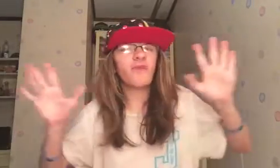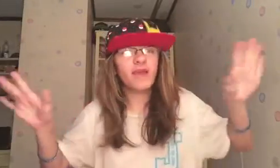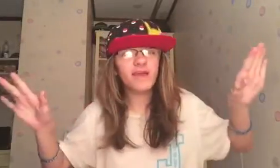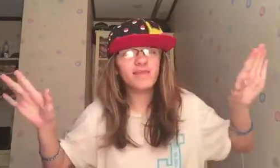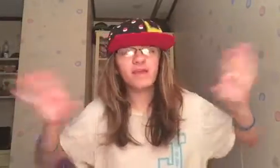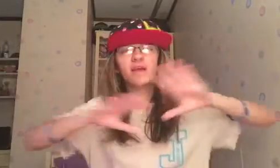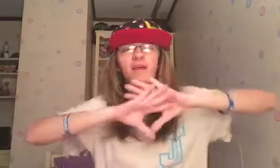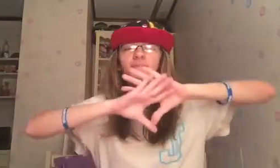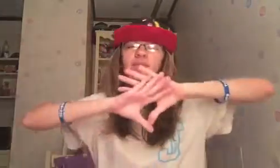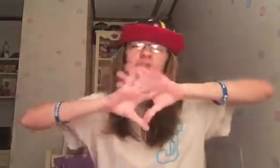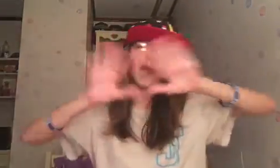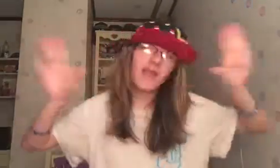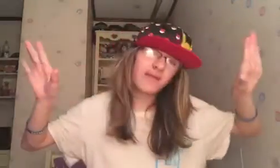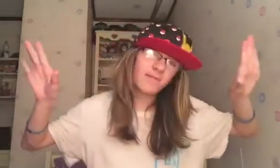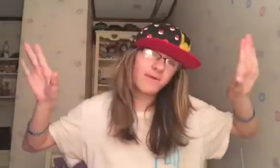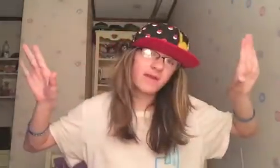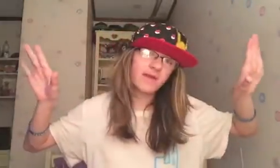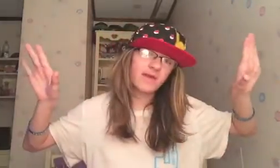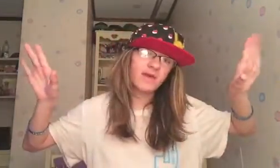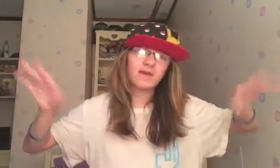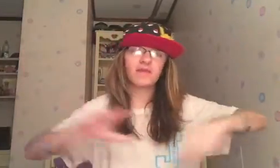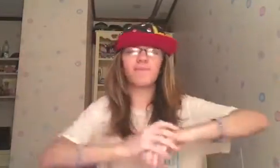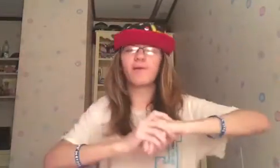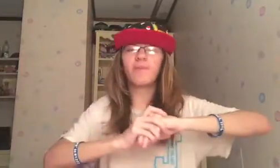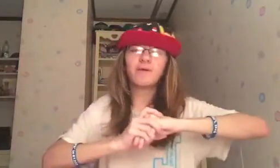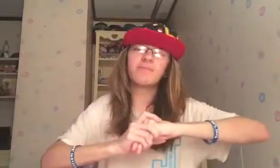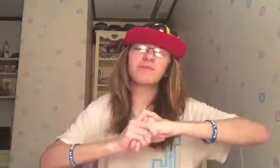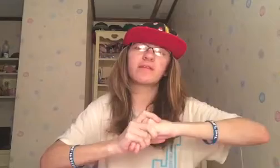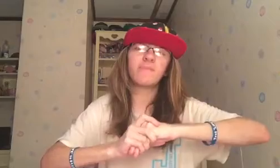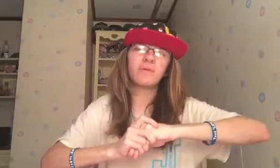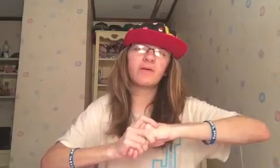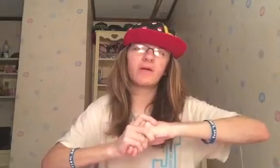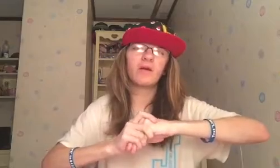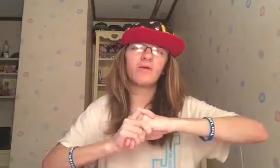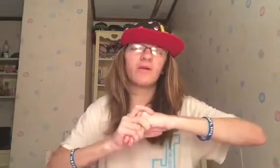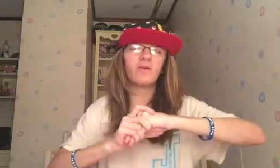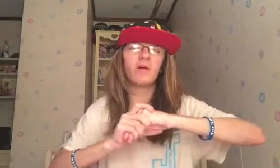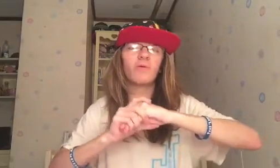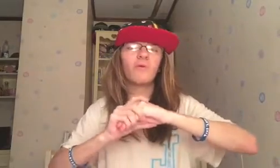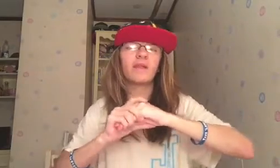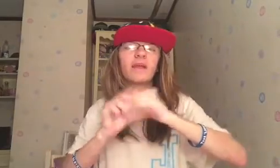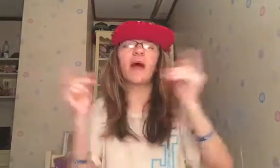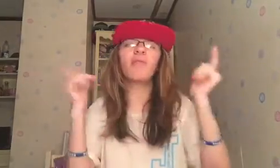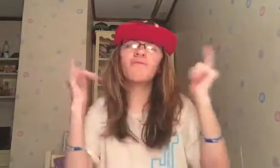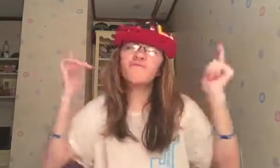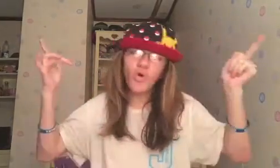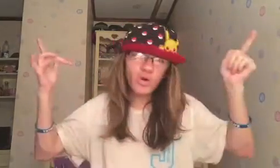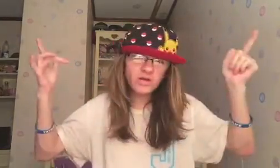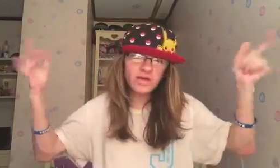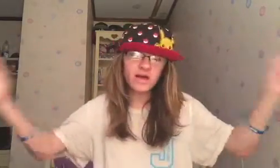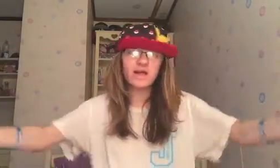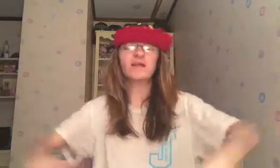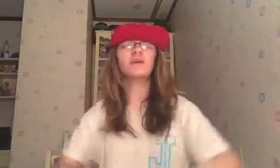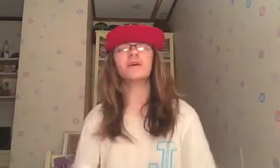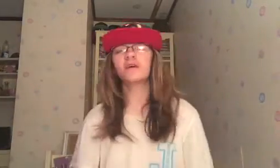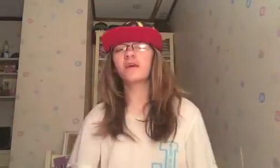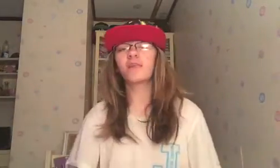Vegas. Come say hey to me. Because, I'm probably going to be stopping there. There on the way to California. Because,